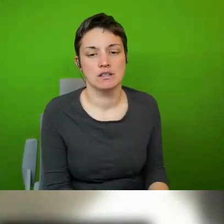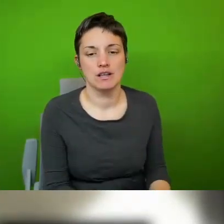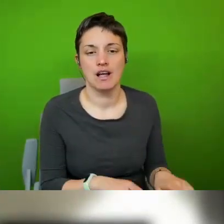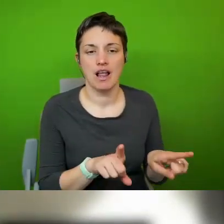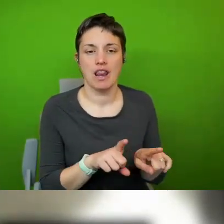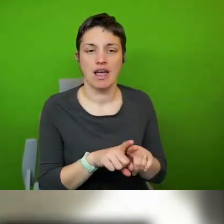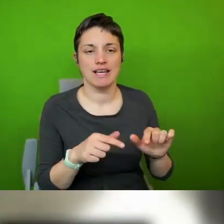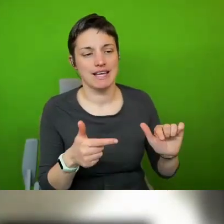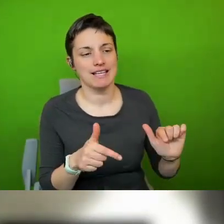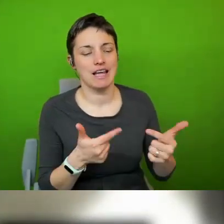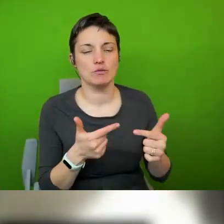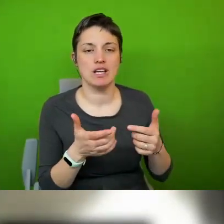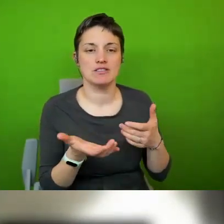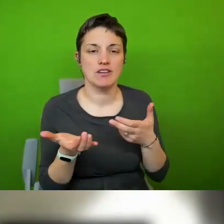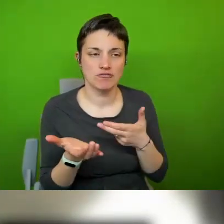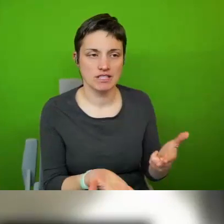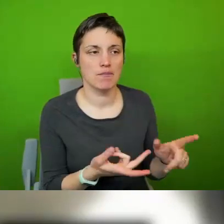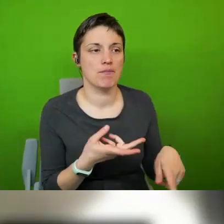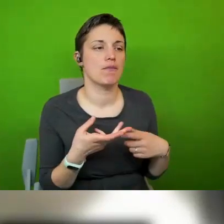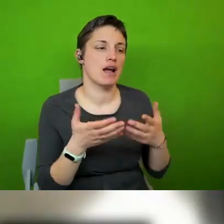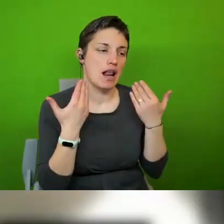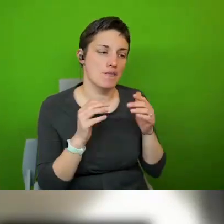-terrorism climate change whatever